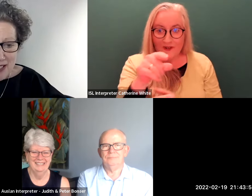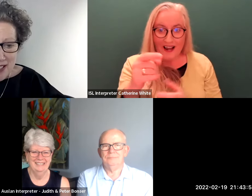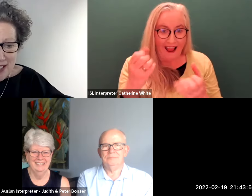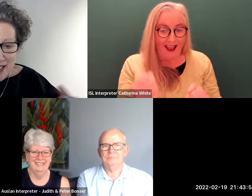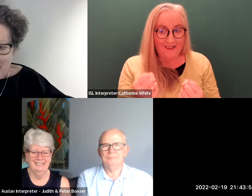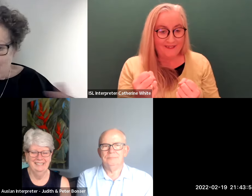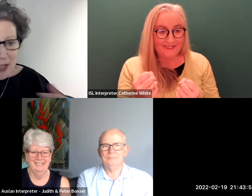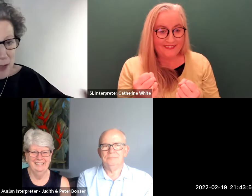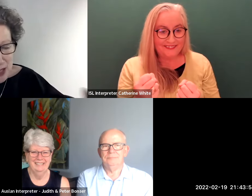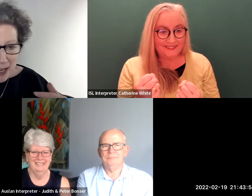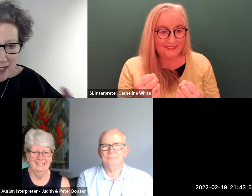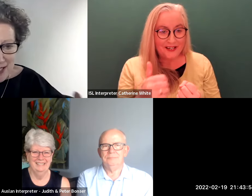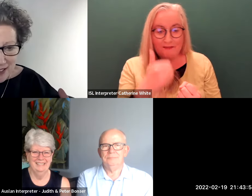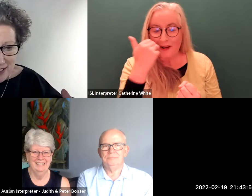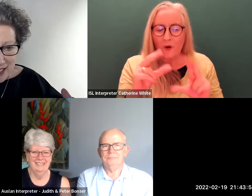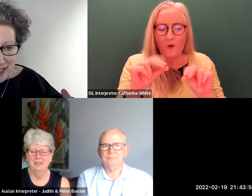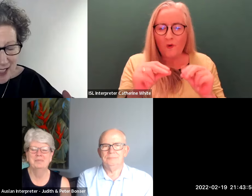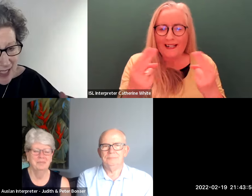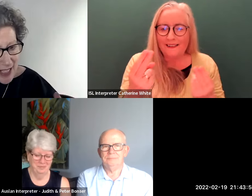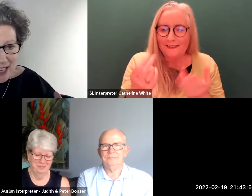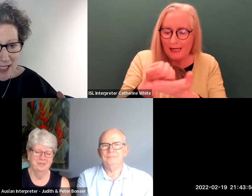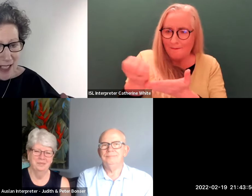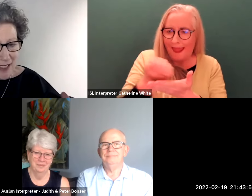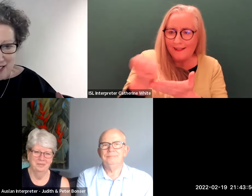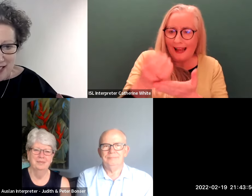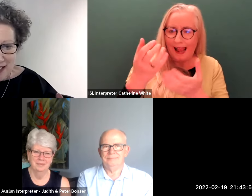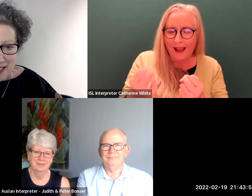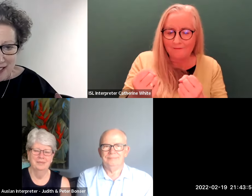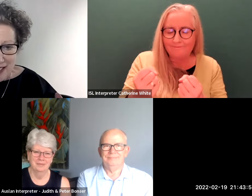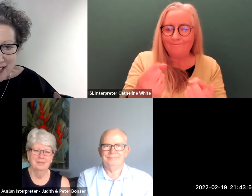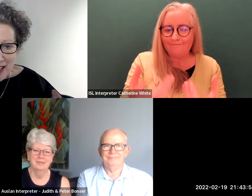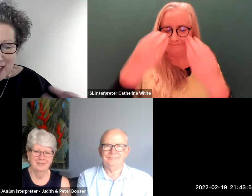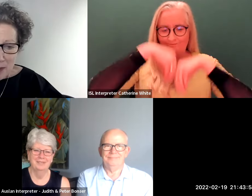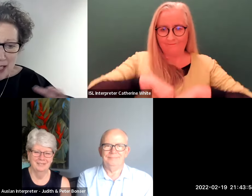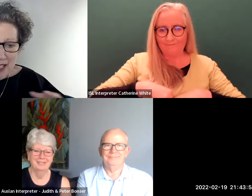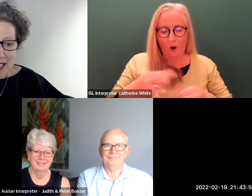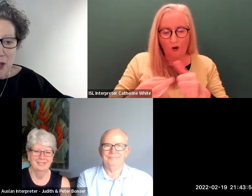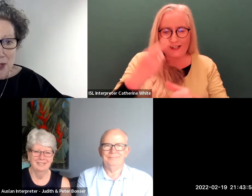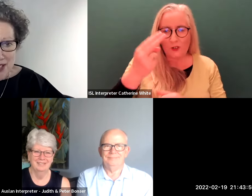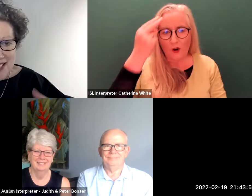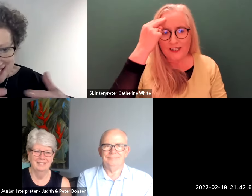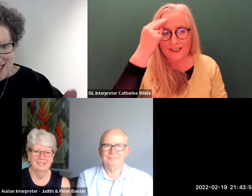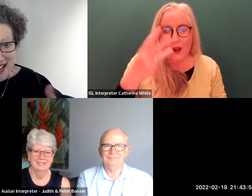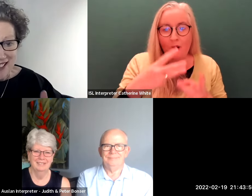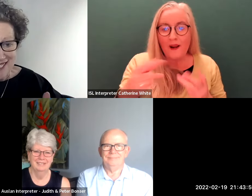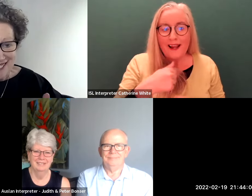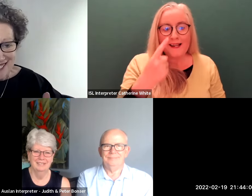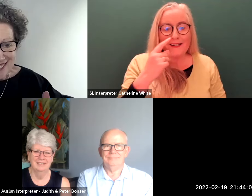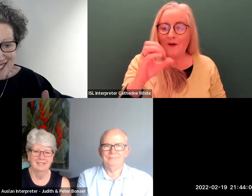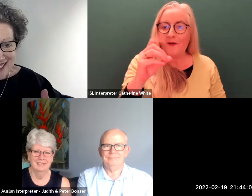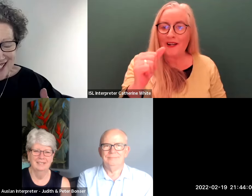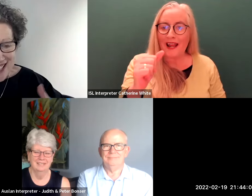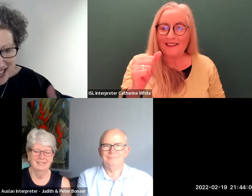you don't have to explain certain things there's an innate understanding and then when i see coders getting together